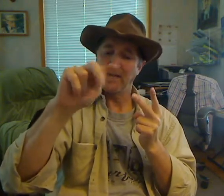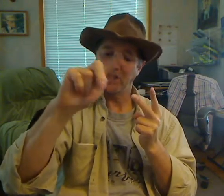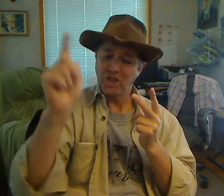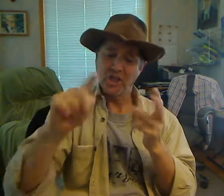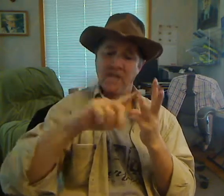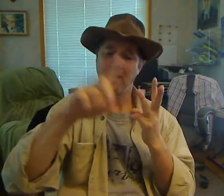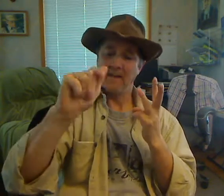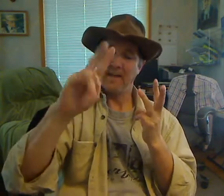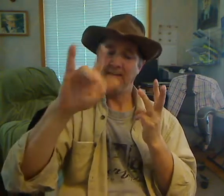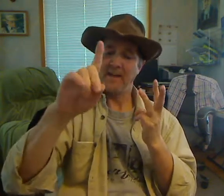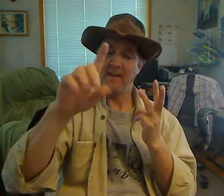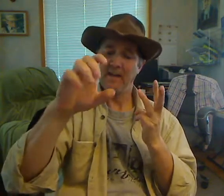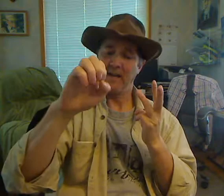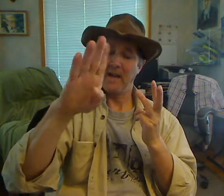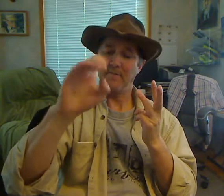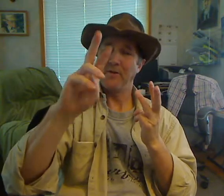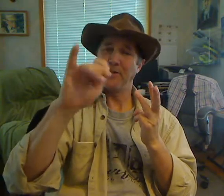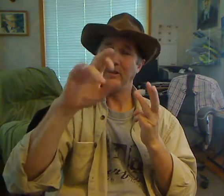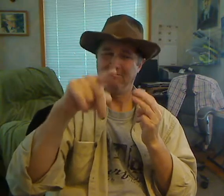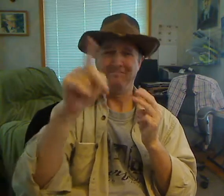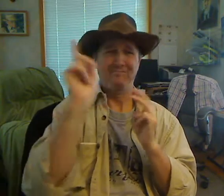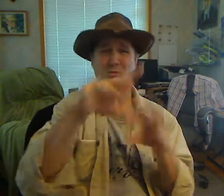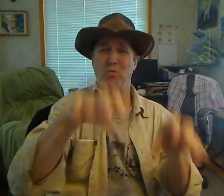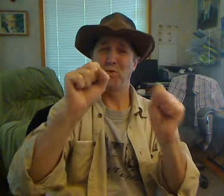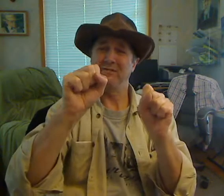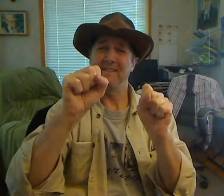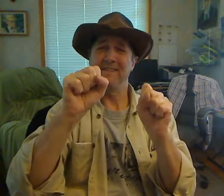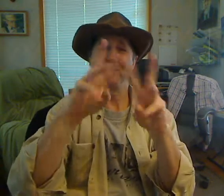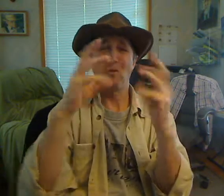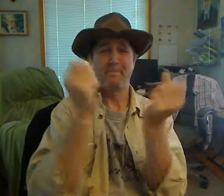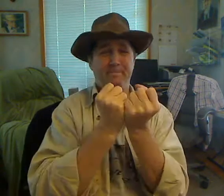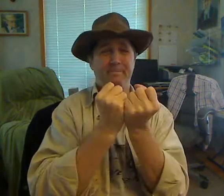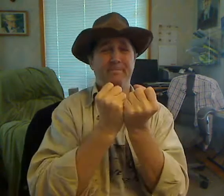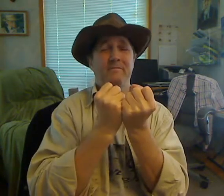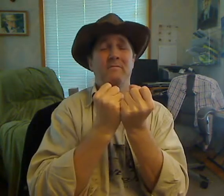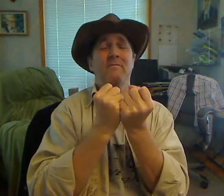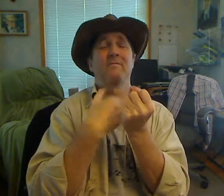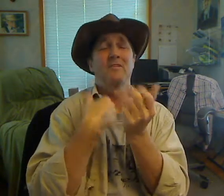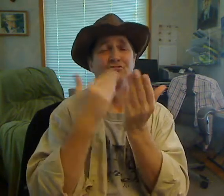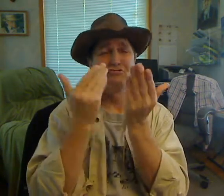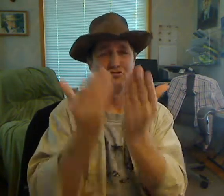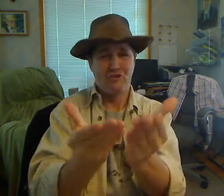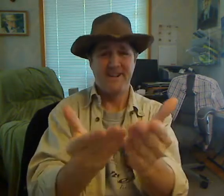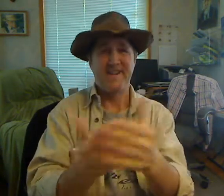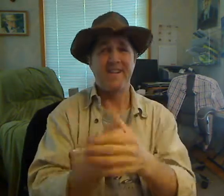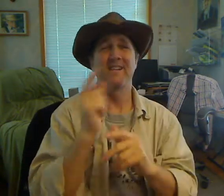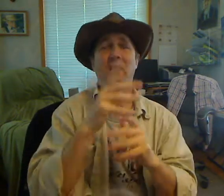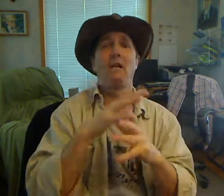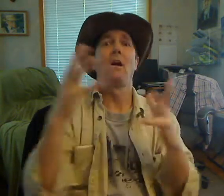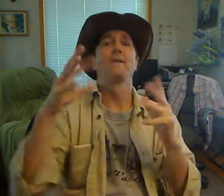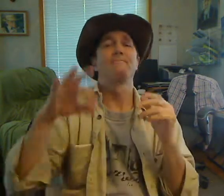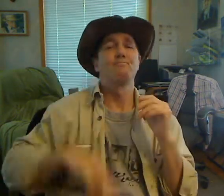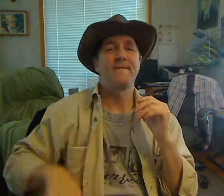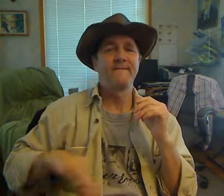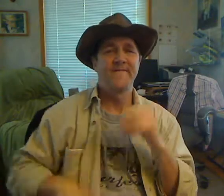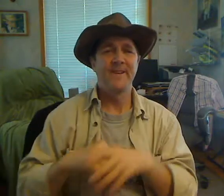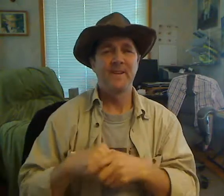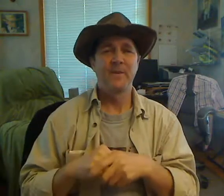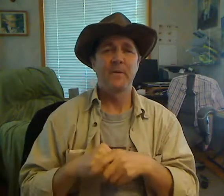have to let justice take its course, because these are not intended to be short trials, they're intended to be fair trials, truthfully and